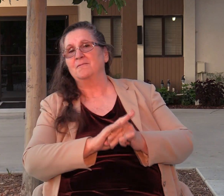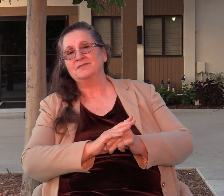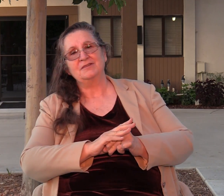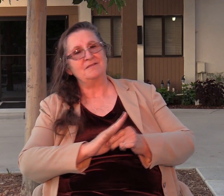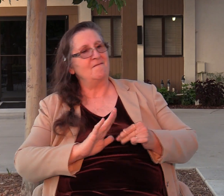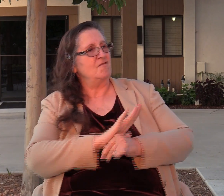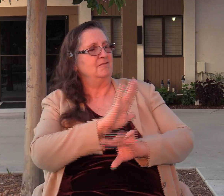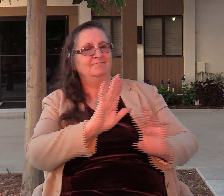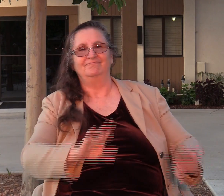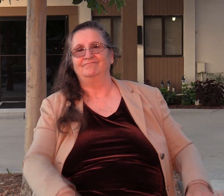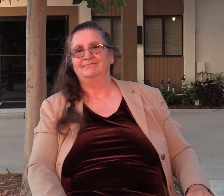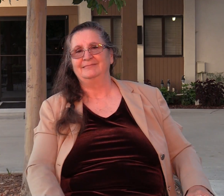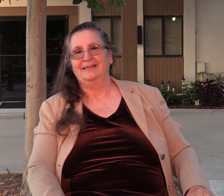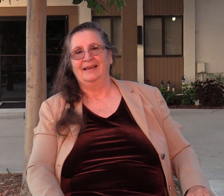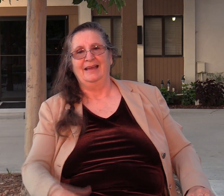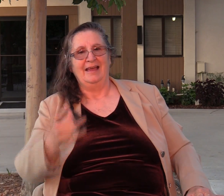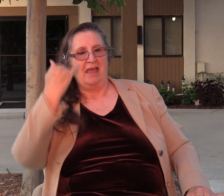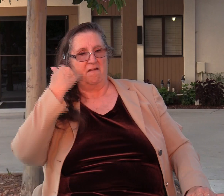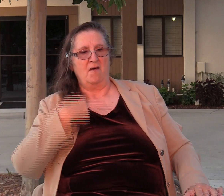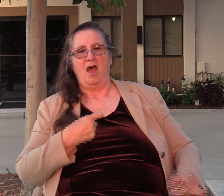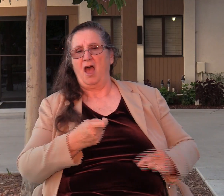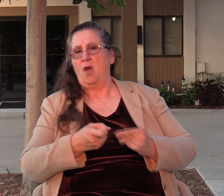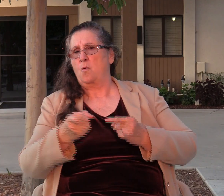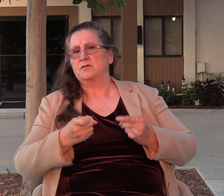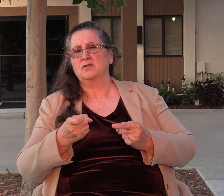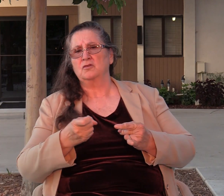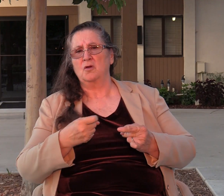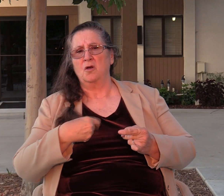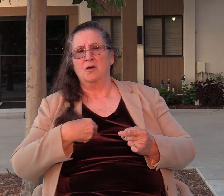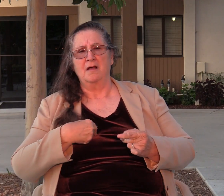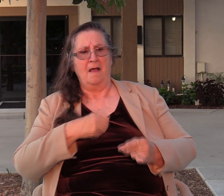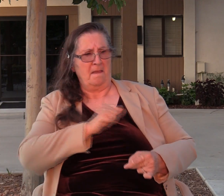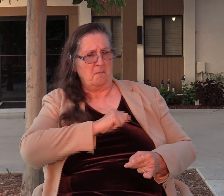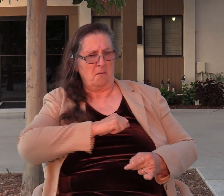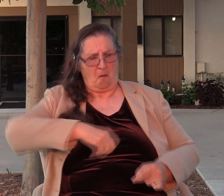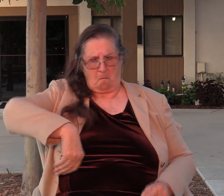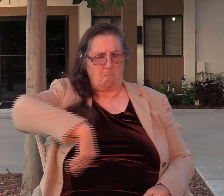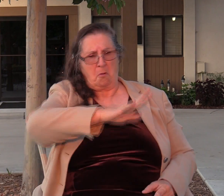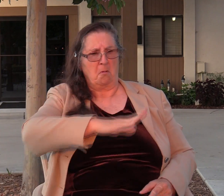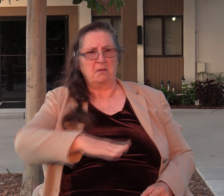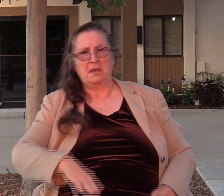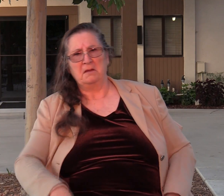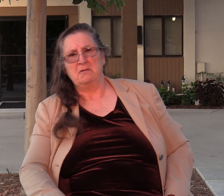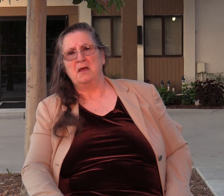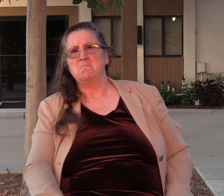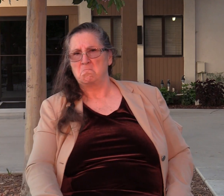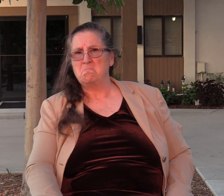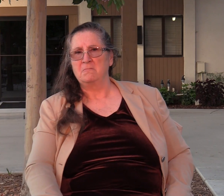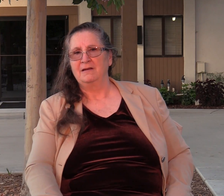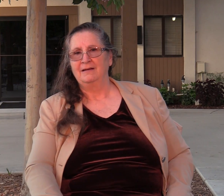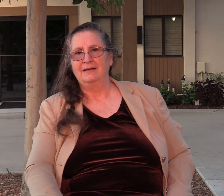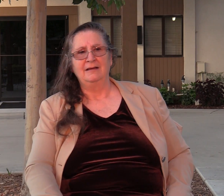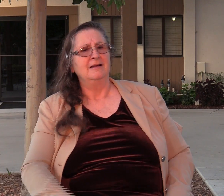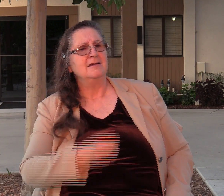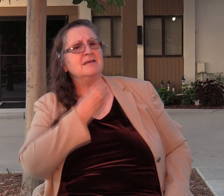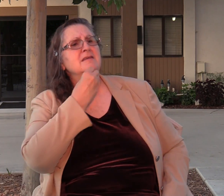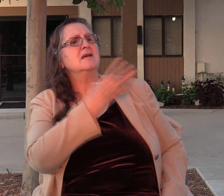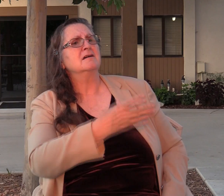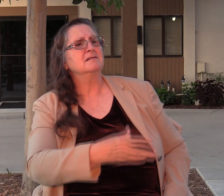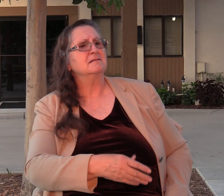He says, if I were in charge, I would get rid of that Abimelech guy. And then he yells out and tells Abimelech to build